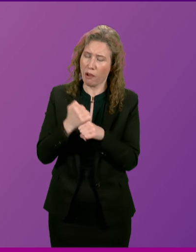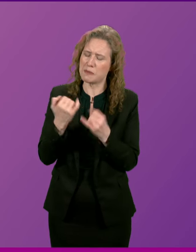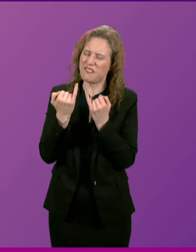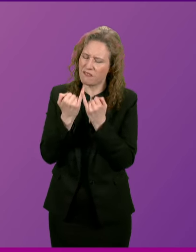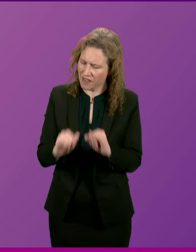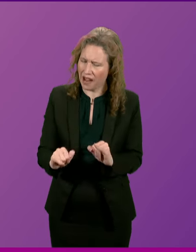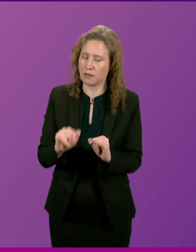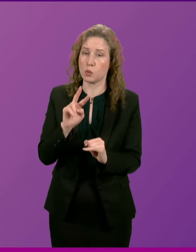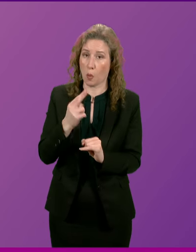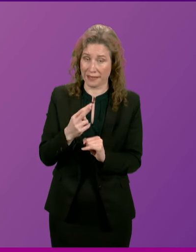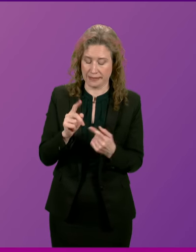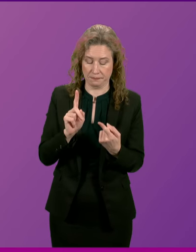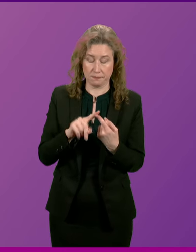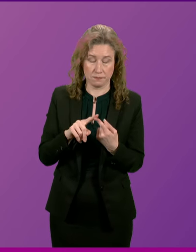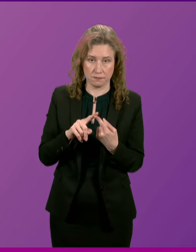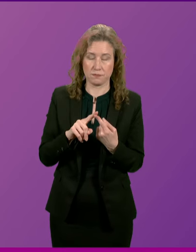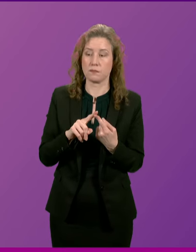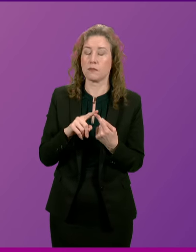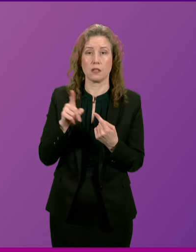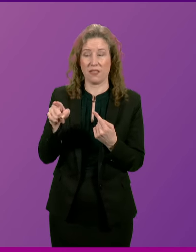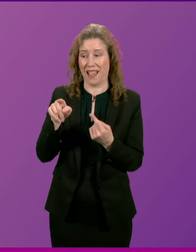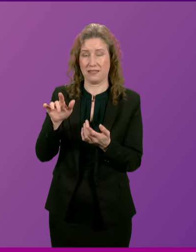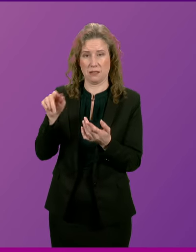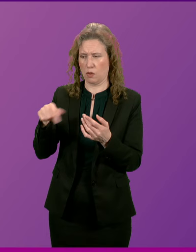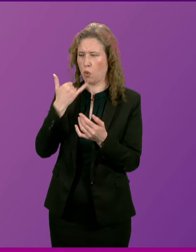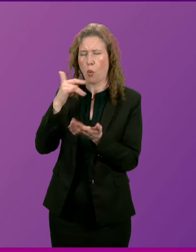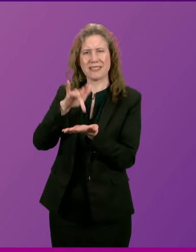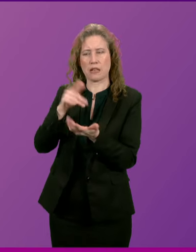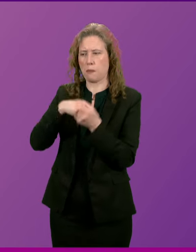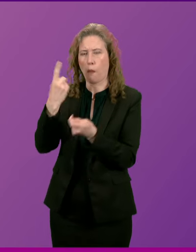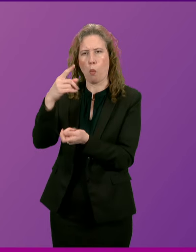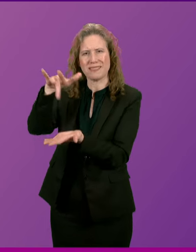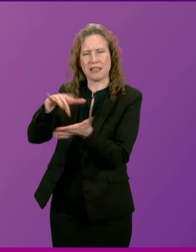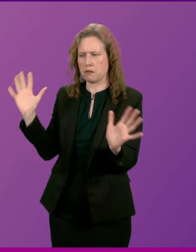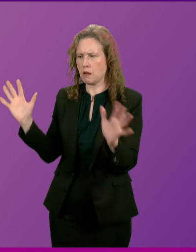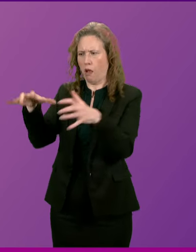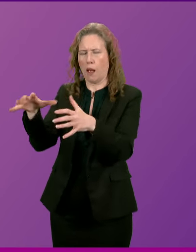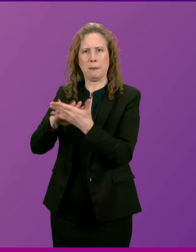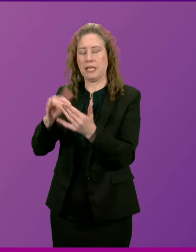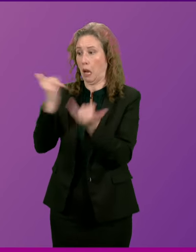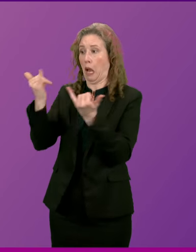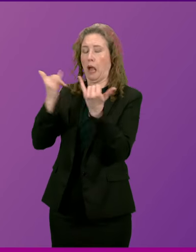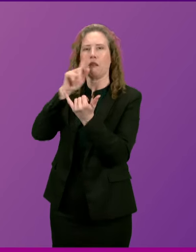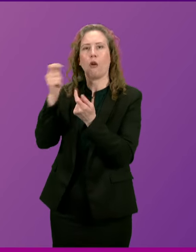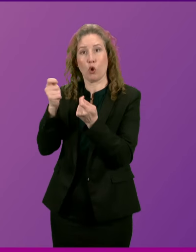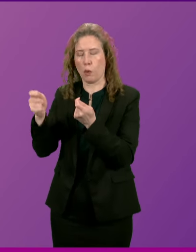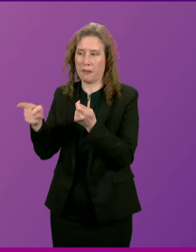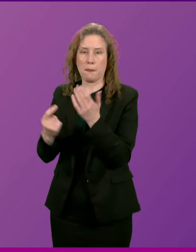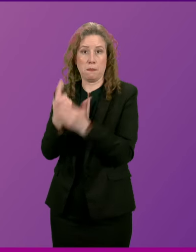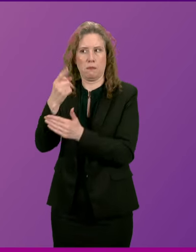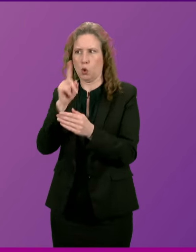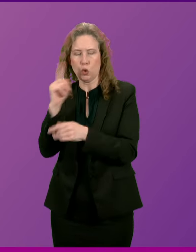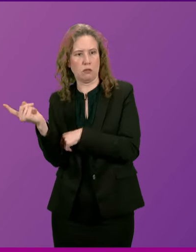failed on two counts? First, the botched centralisation that contributed to this tragedy in the first place, and second,